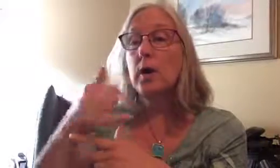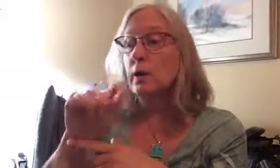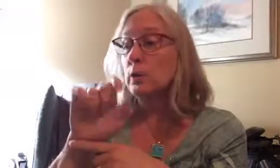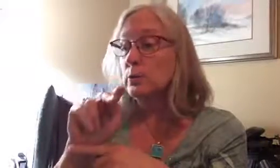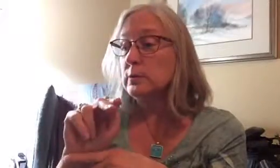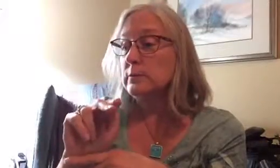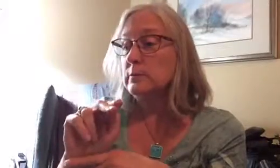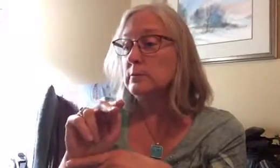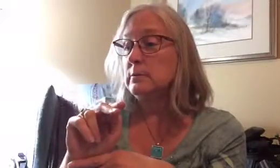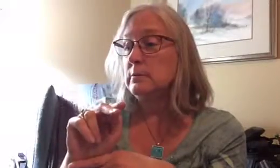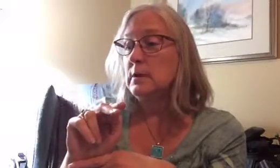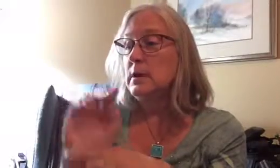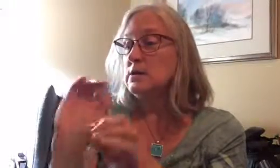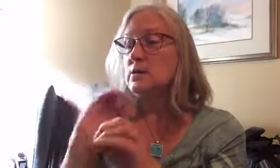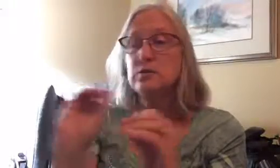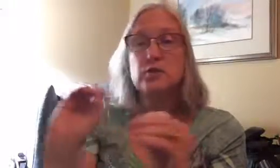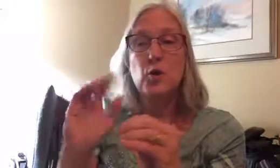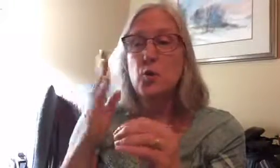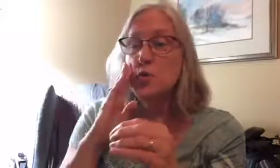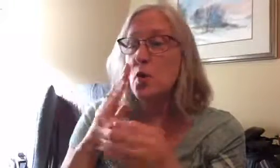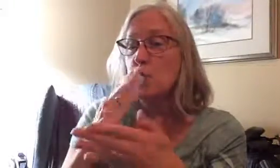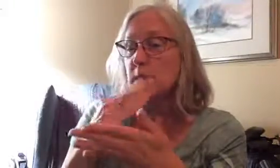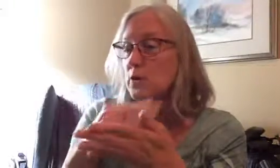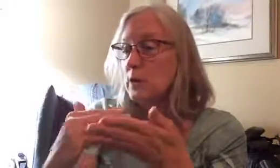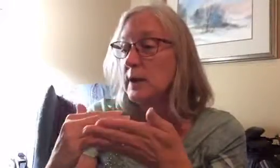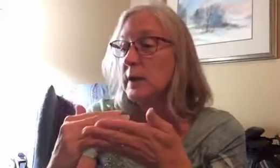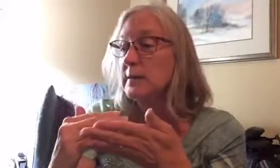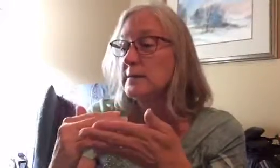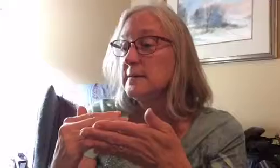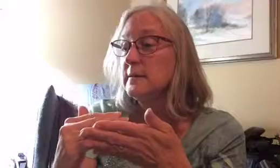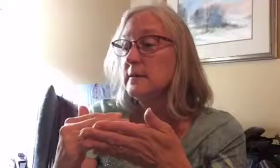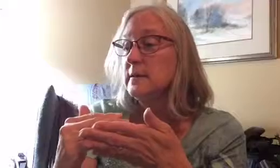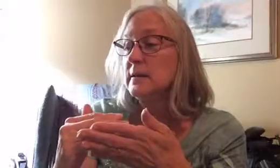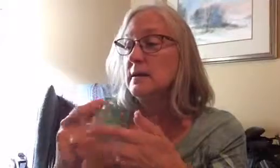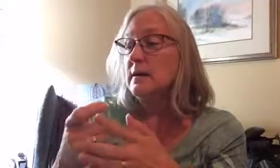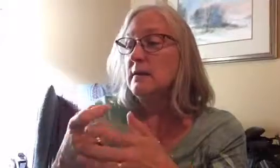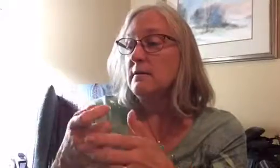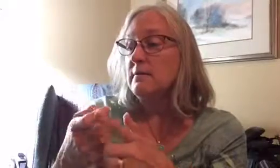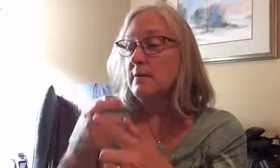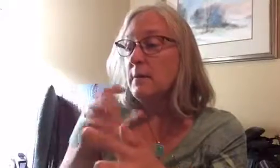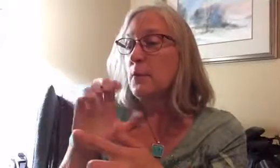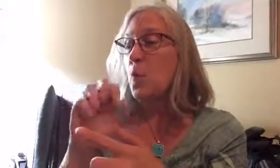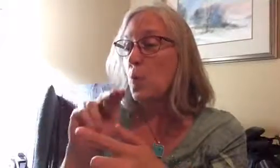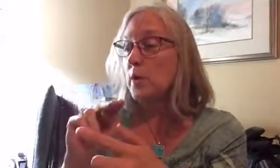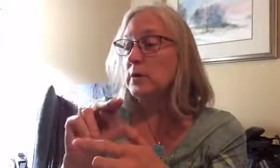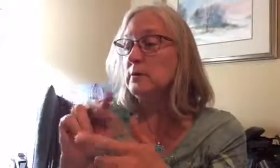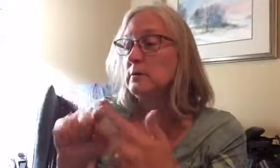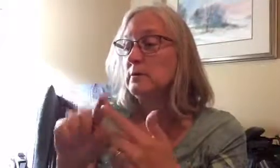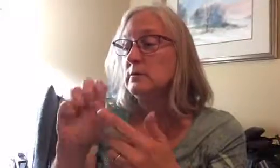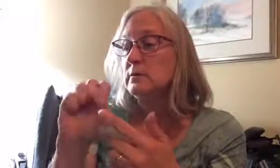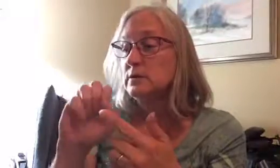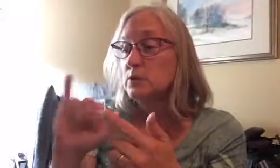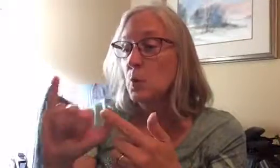gluten so there's no known ingredients from corn soy